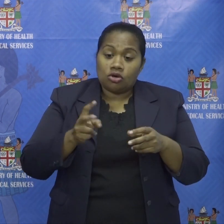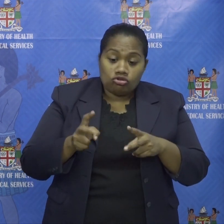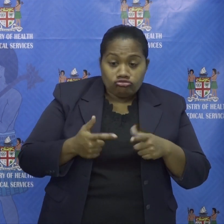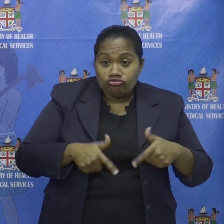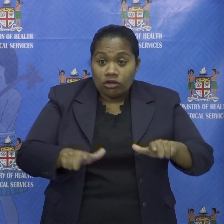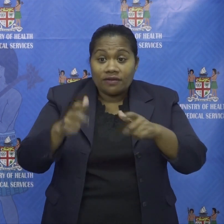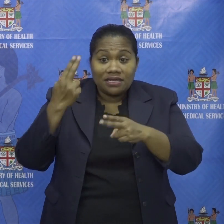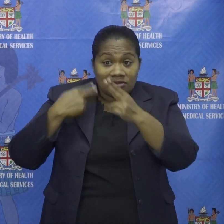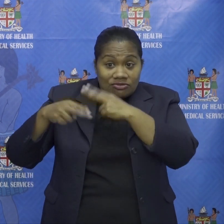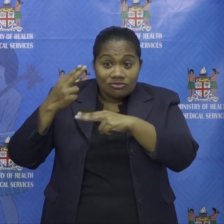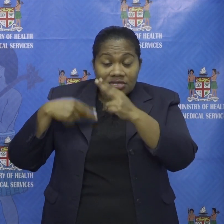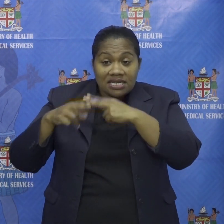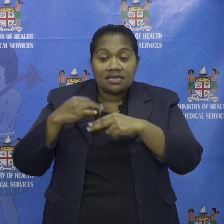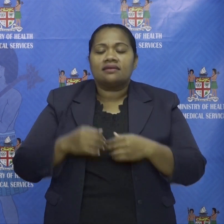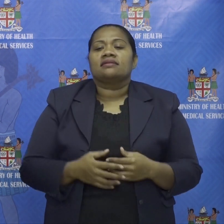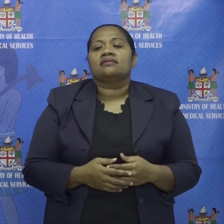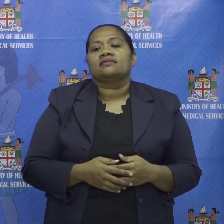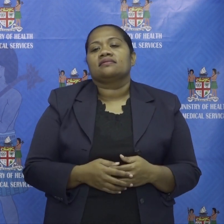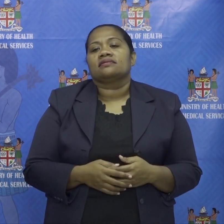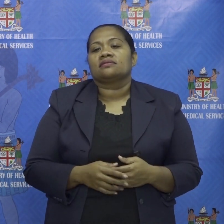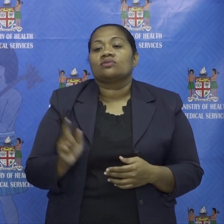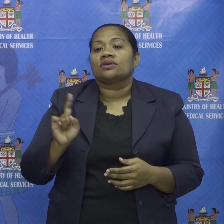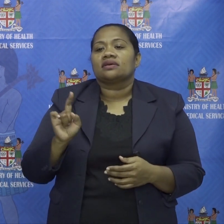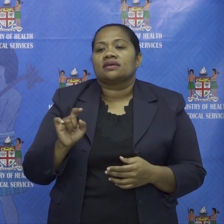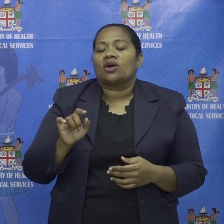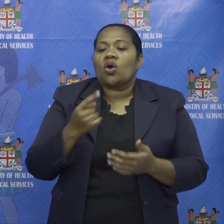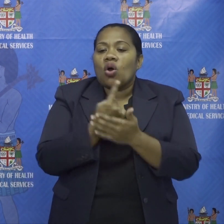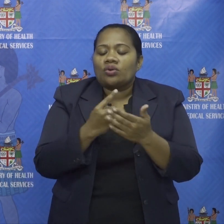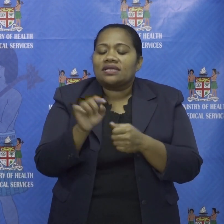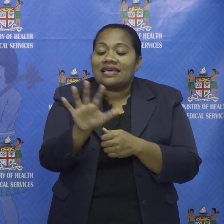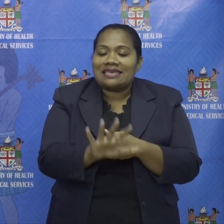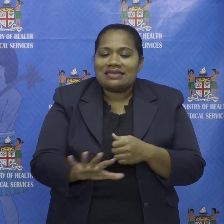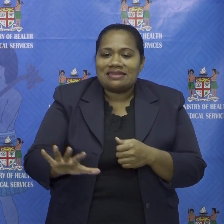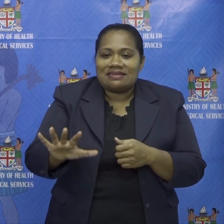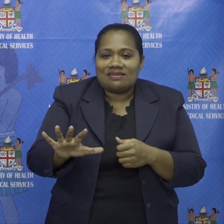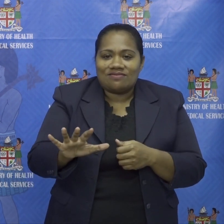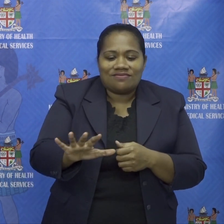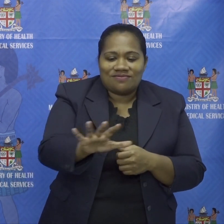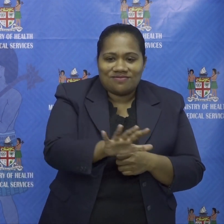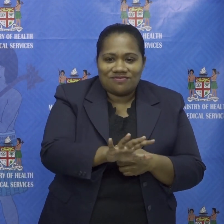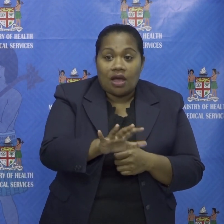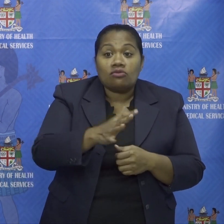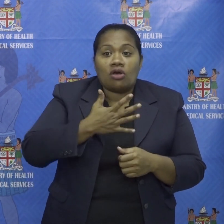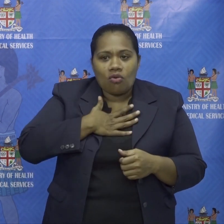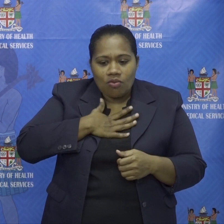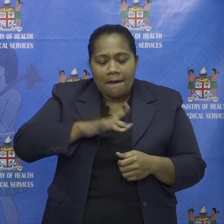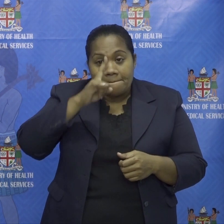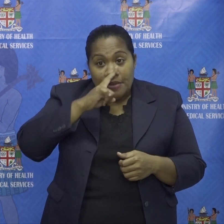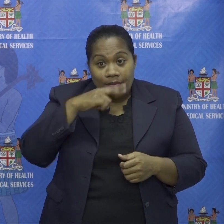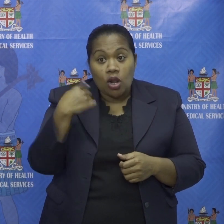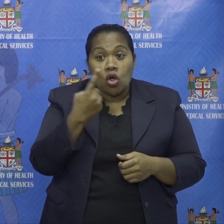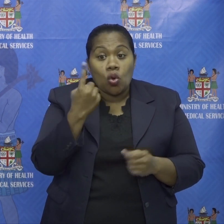only glean out from travel histories areas of interest to which i want people who attended